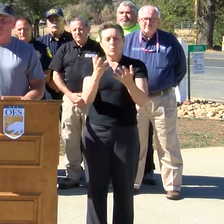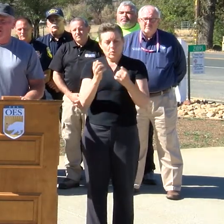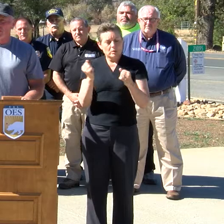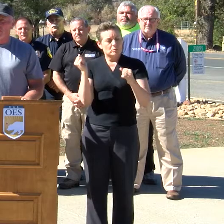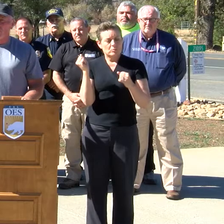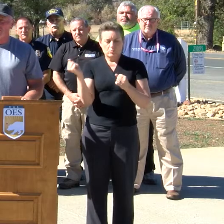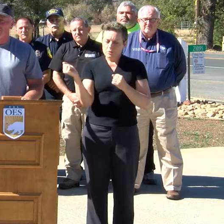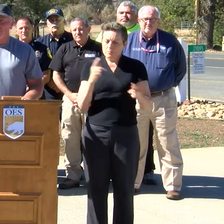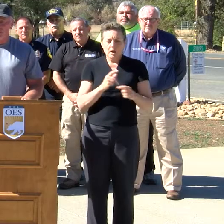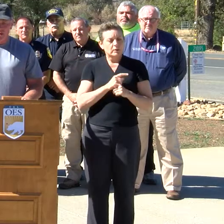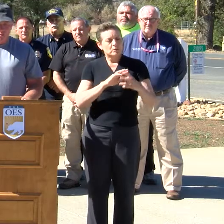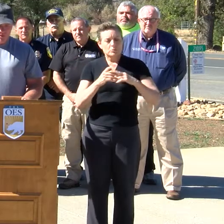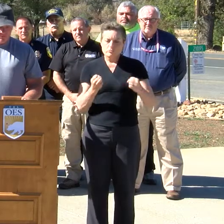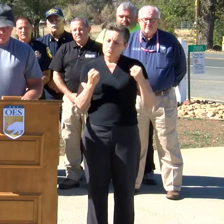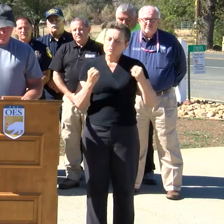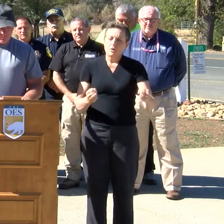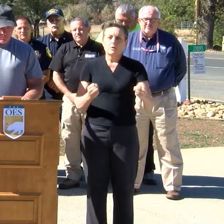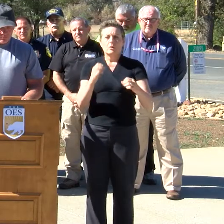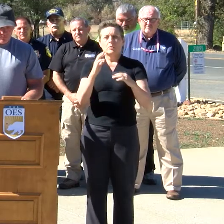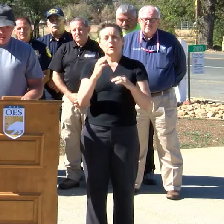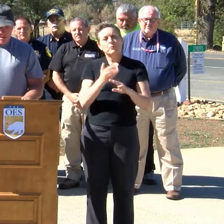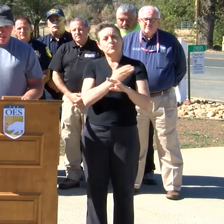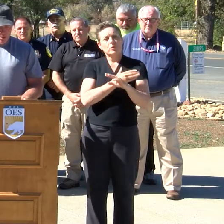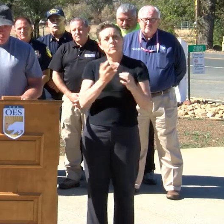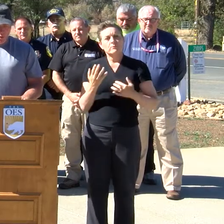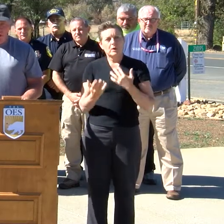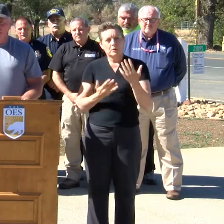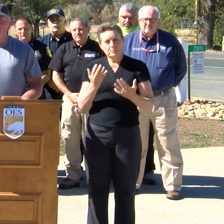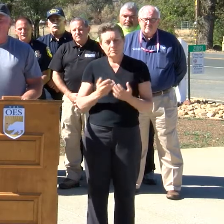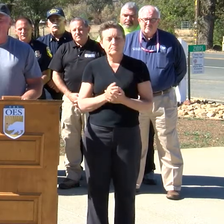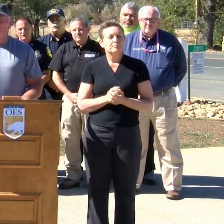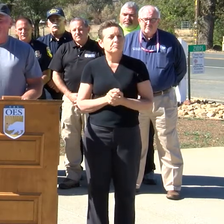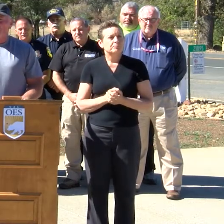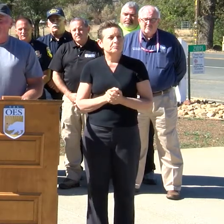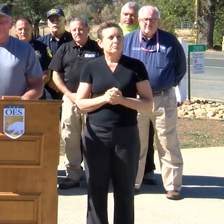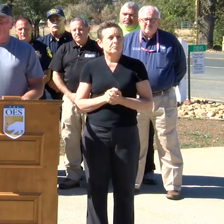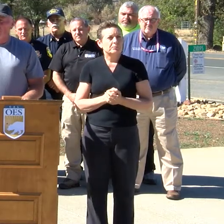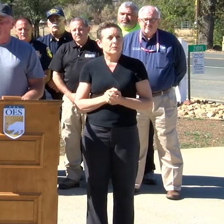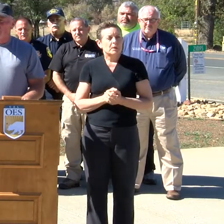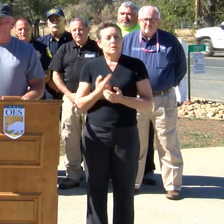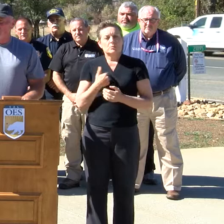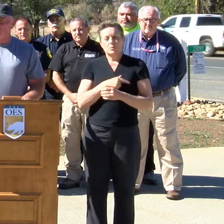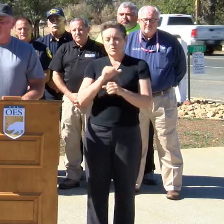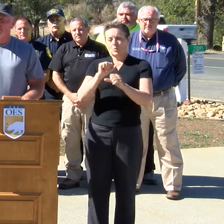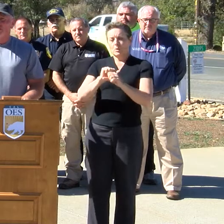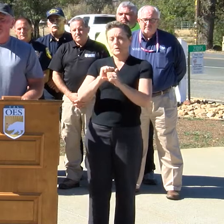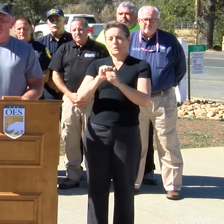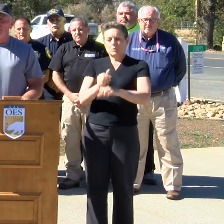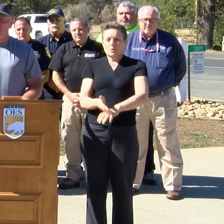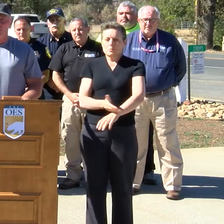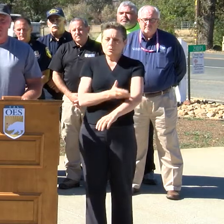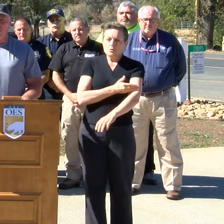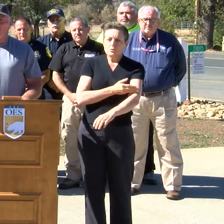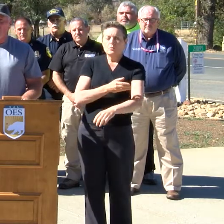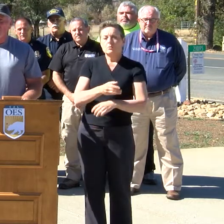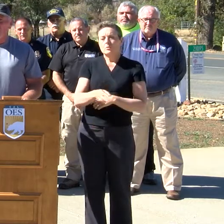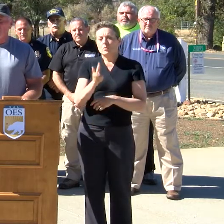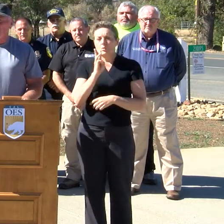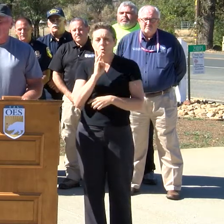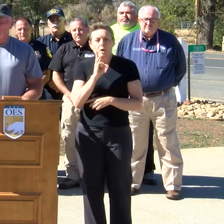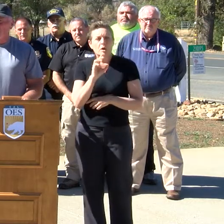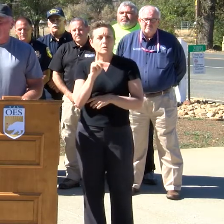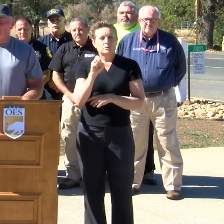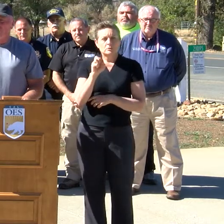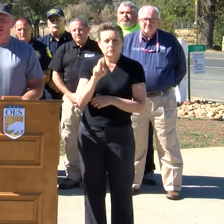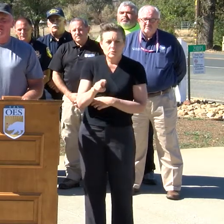back even better than it was to begin with. We're working to improve infrastructure even more than it was